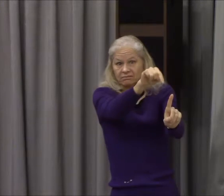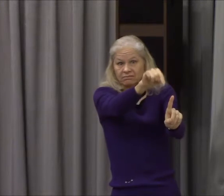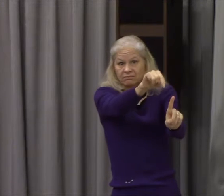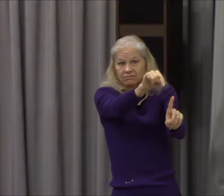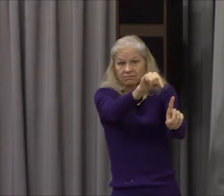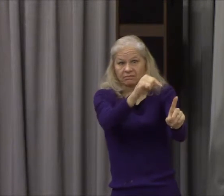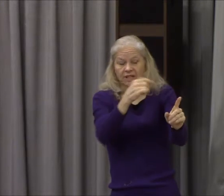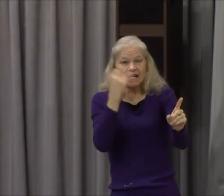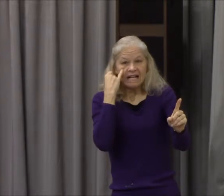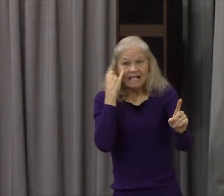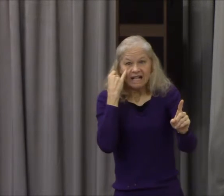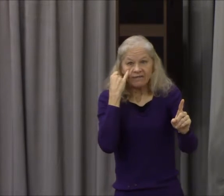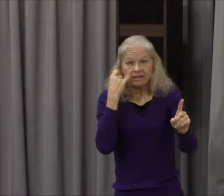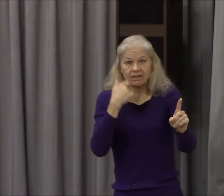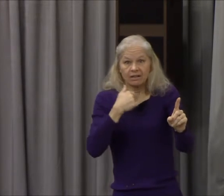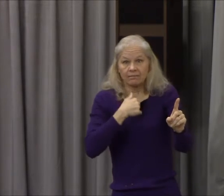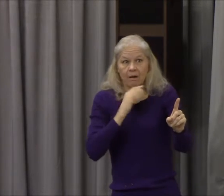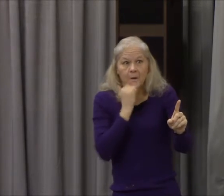many kinds of strange fears they had.